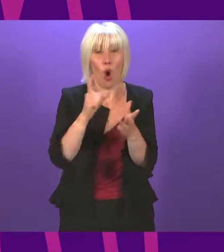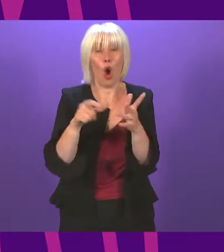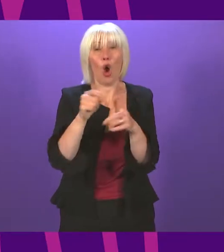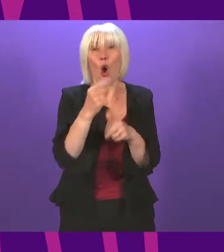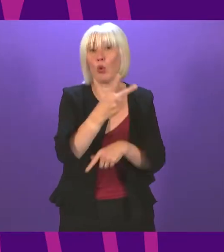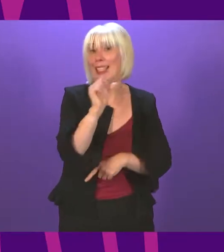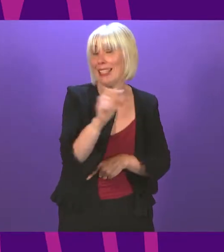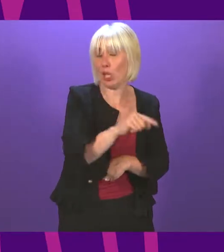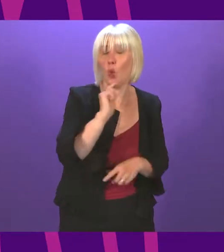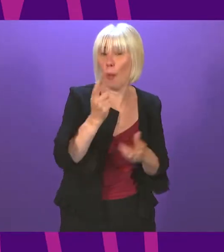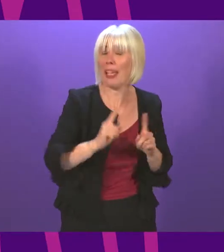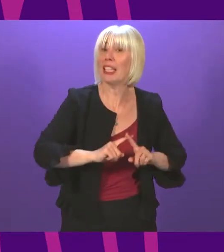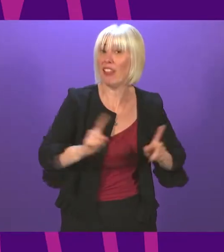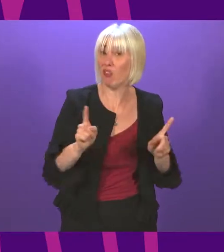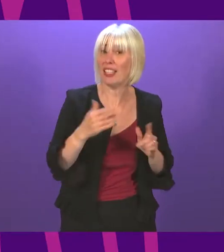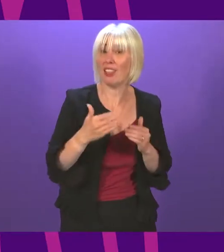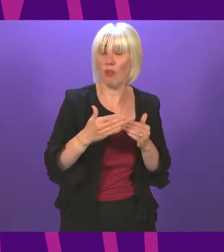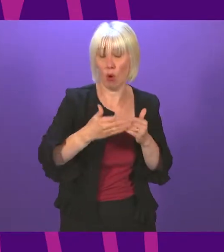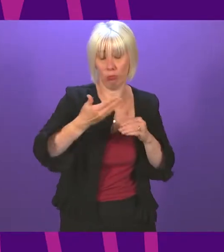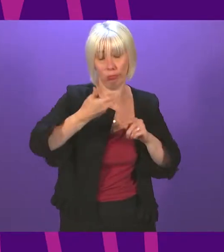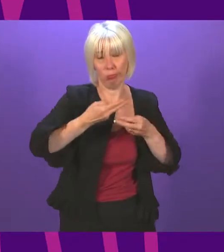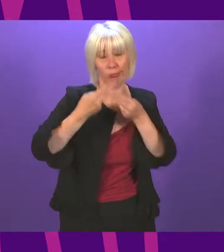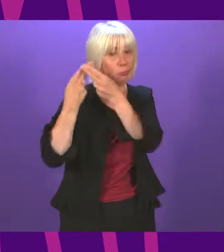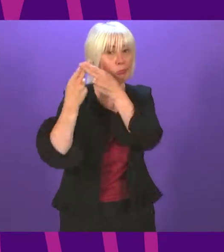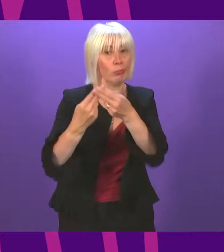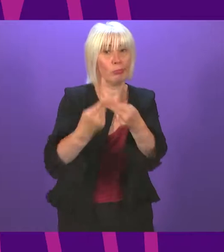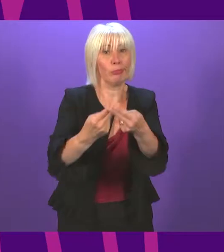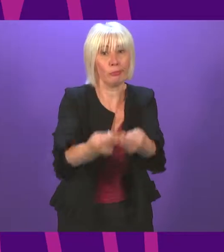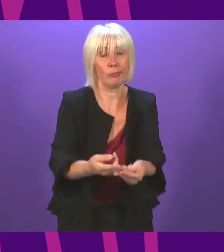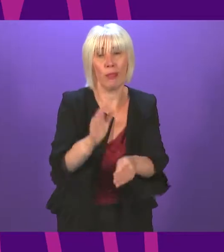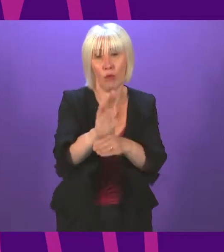difference for generations to come. Thank you.